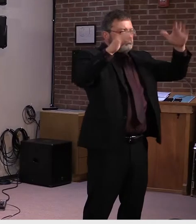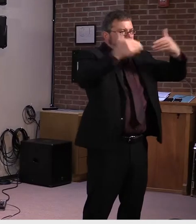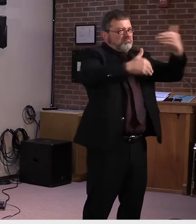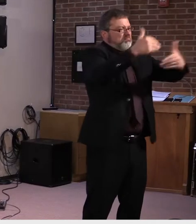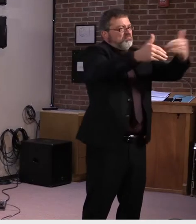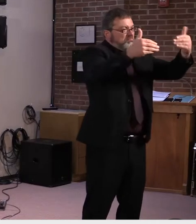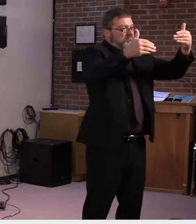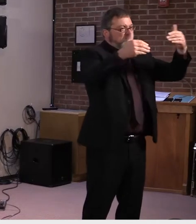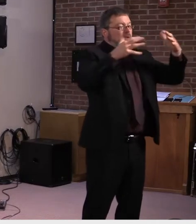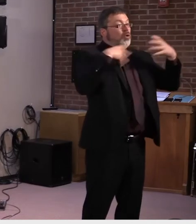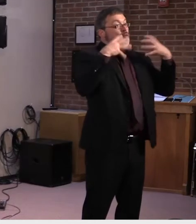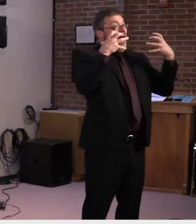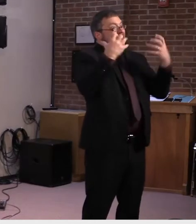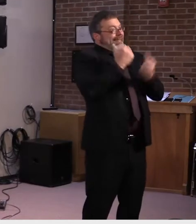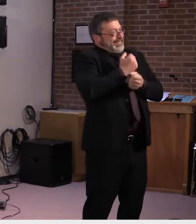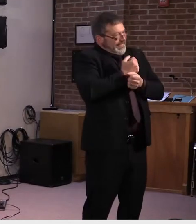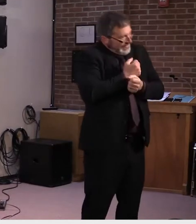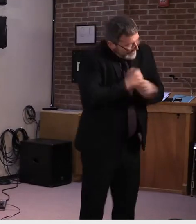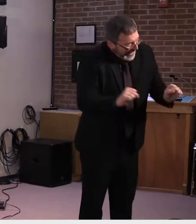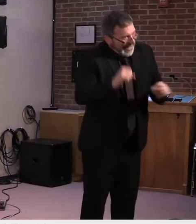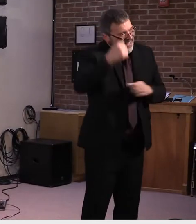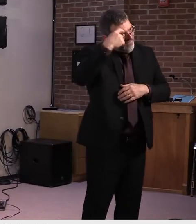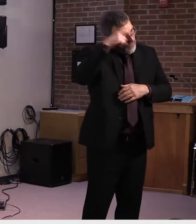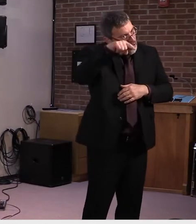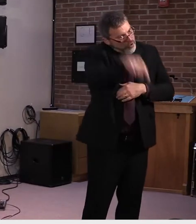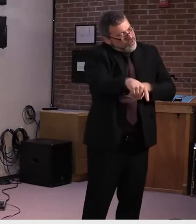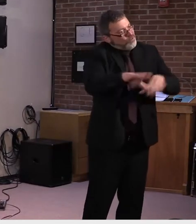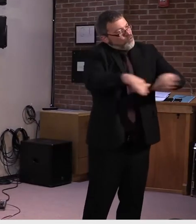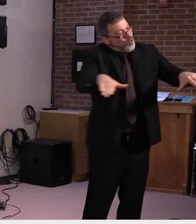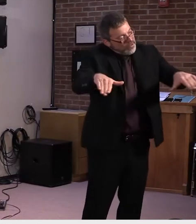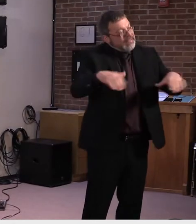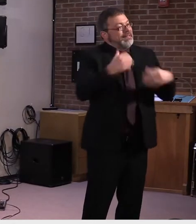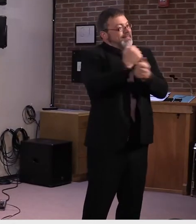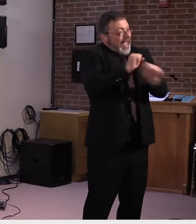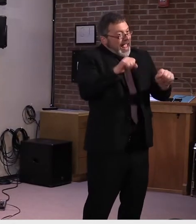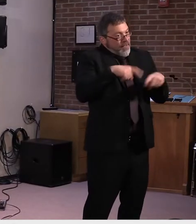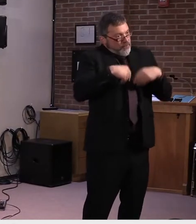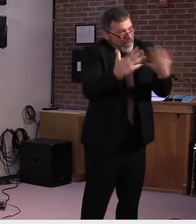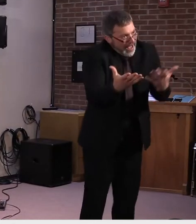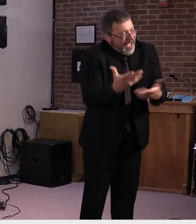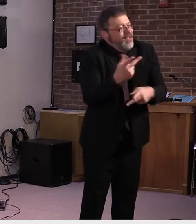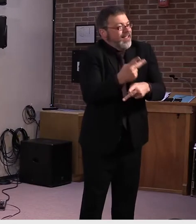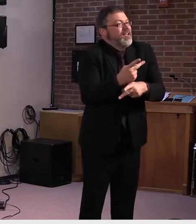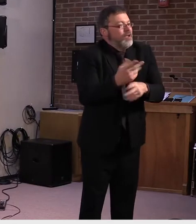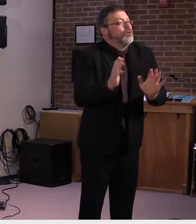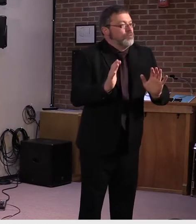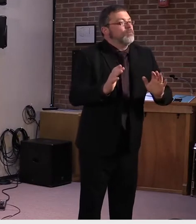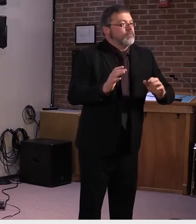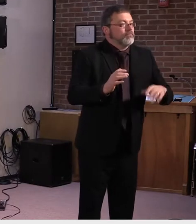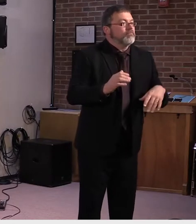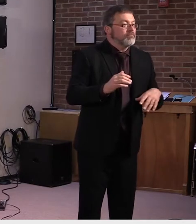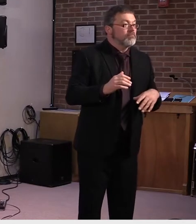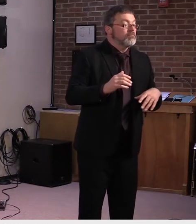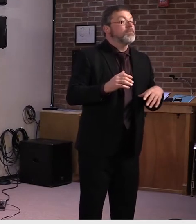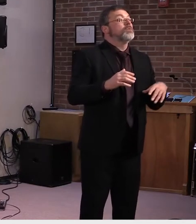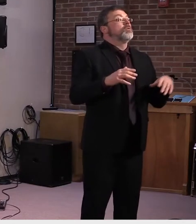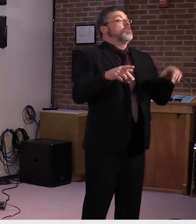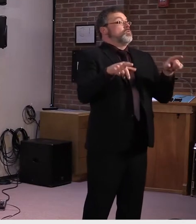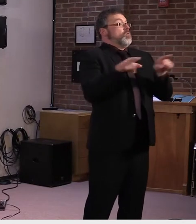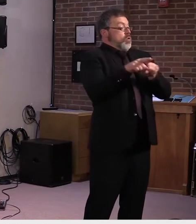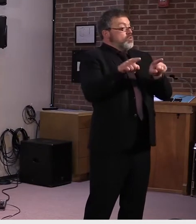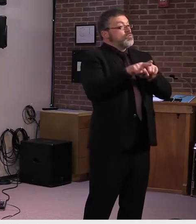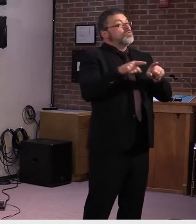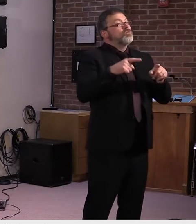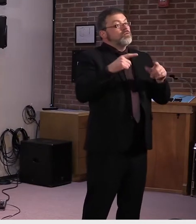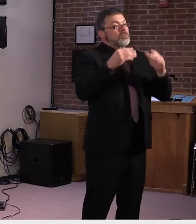Other typical regulations, such as the requirement of staff to have individual professional learning